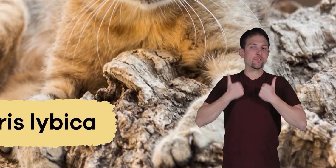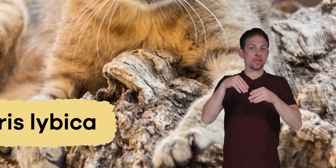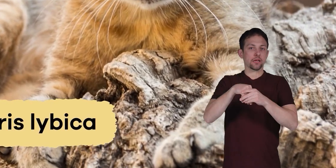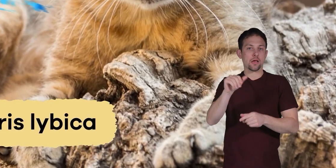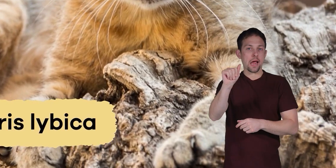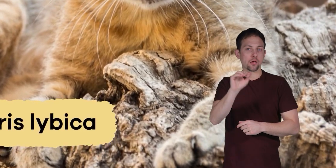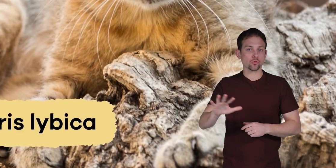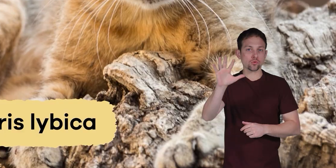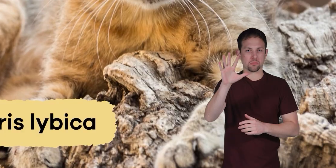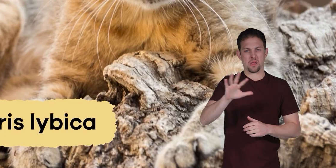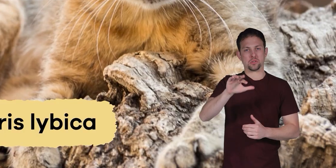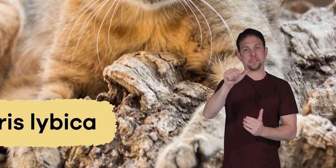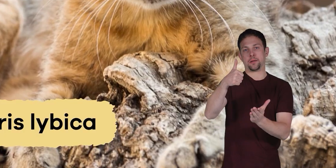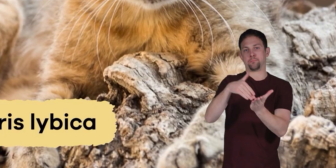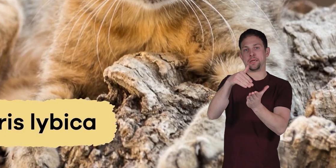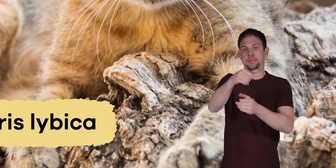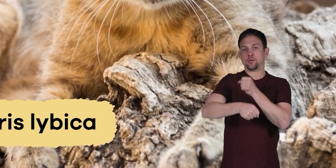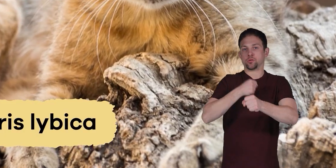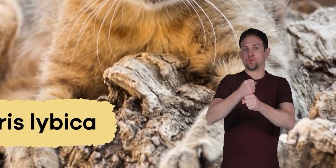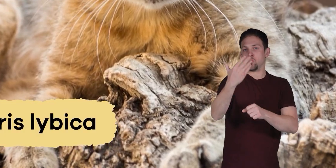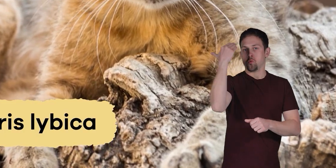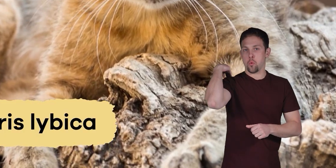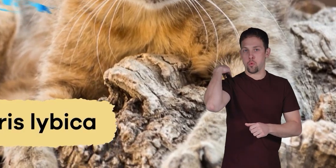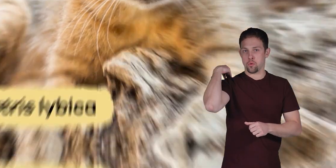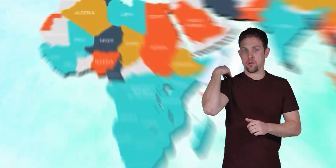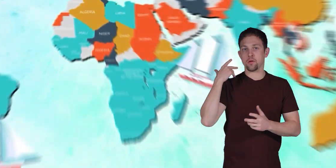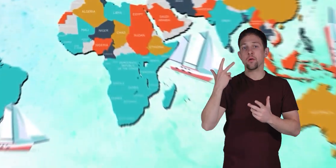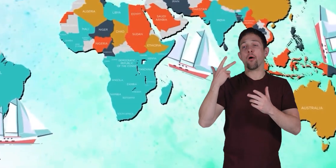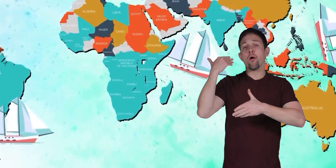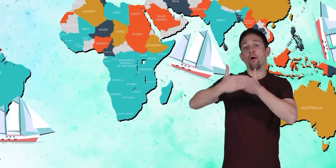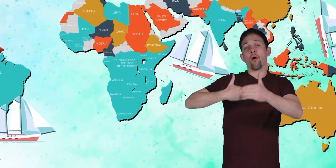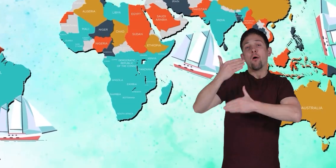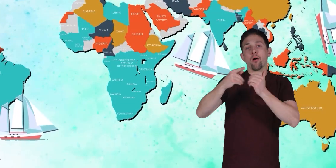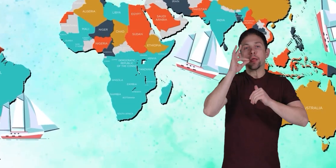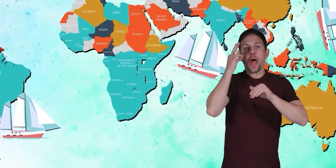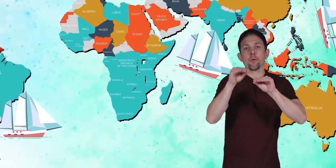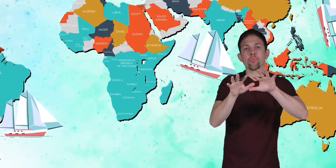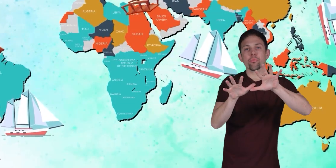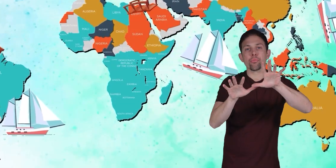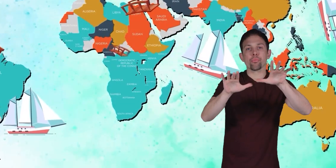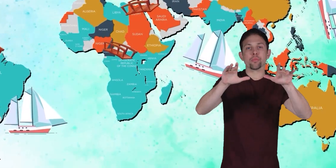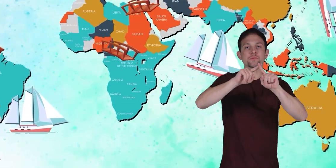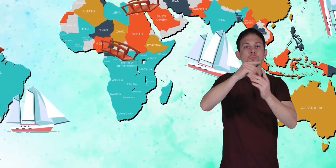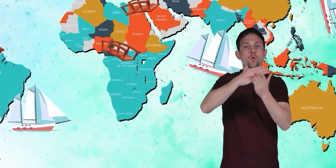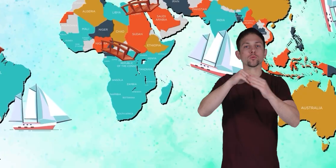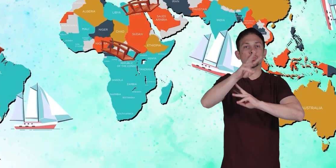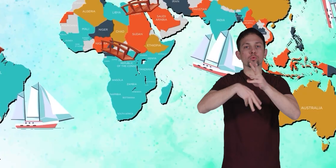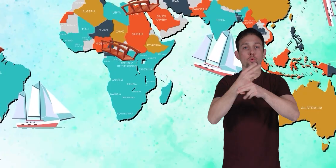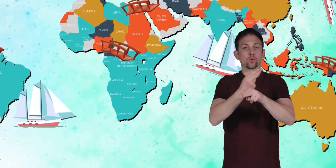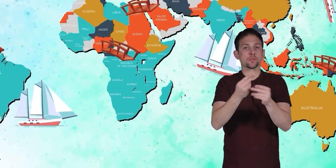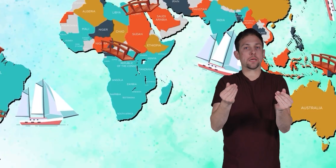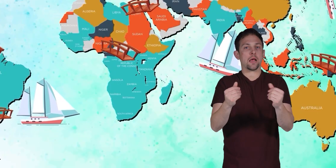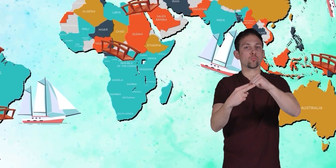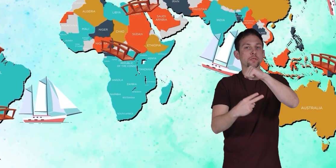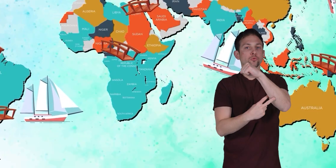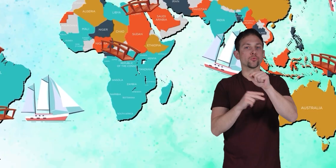that lived in Asia about 10 million years ago. Over time, they migrated to other parts of the world using land bridges.